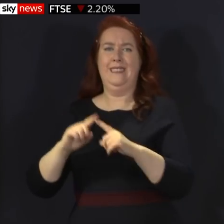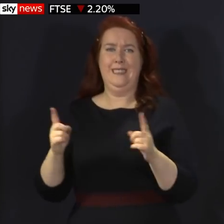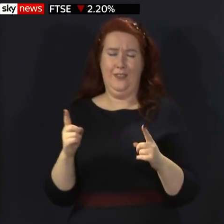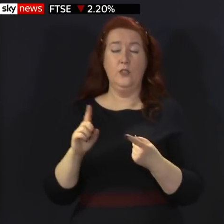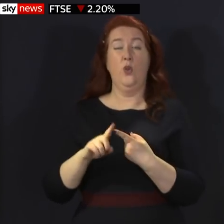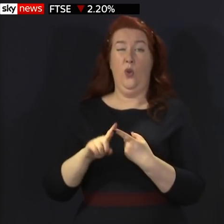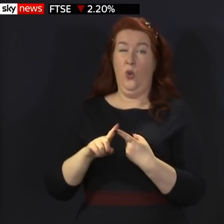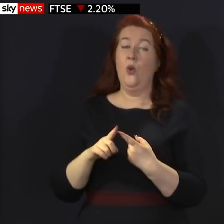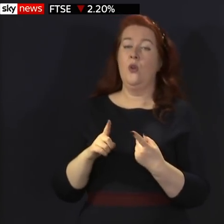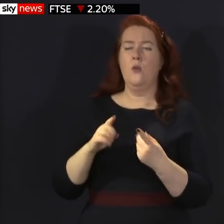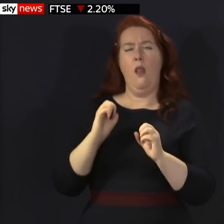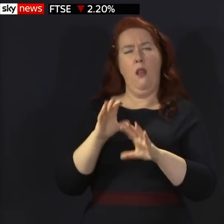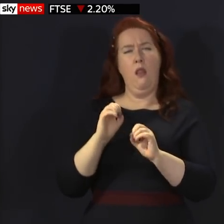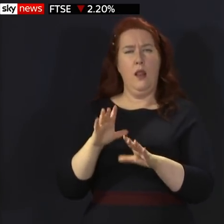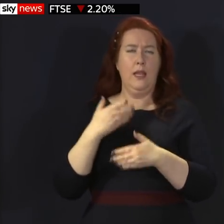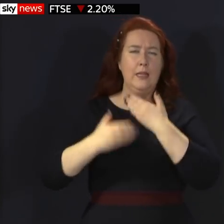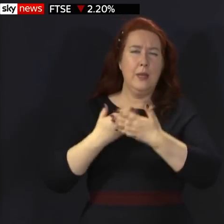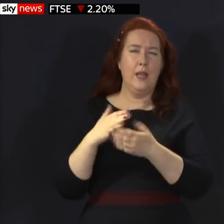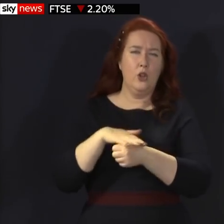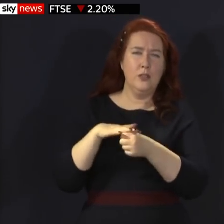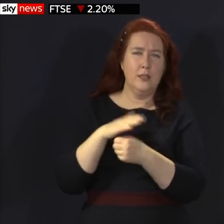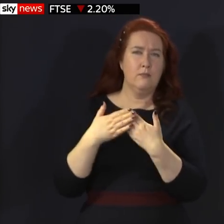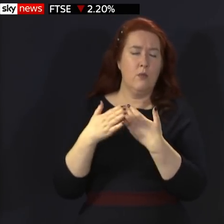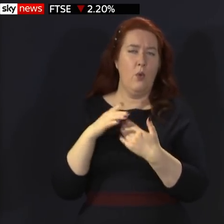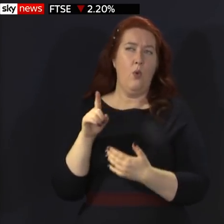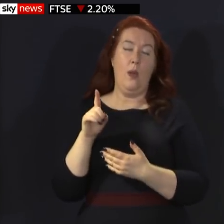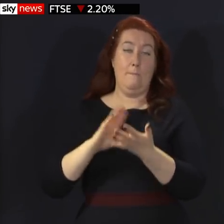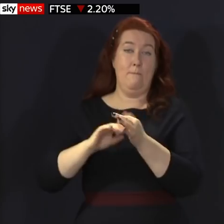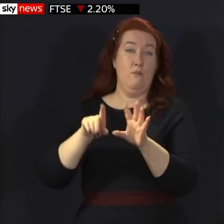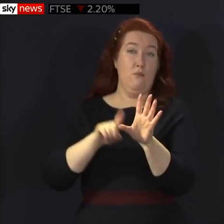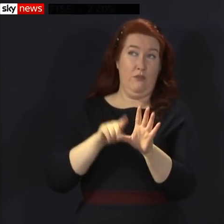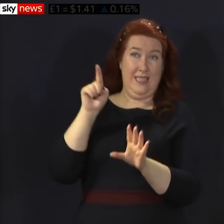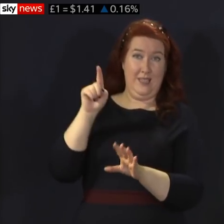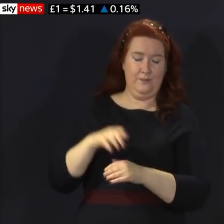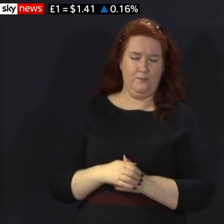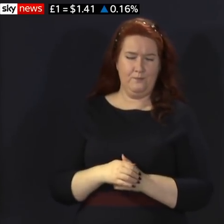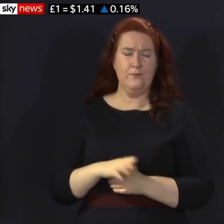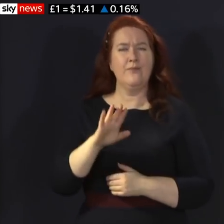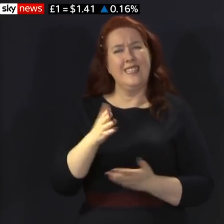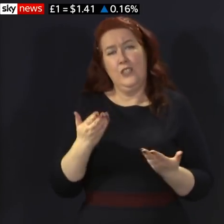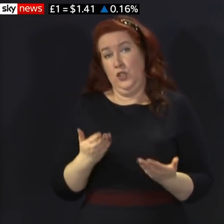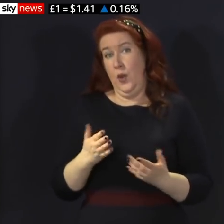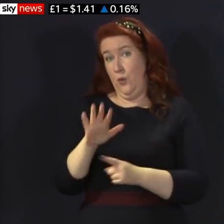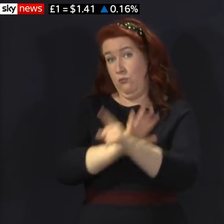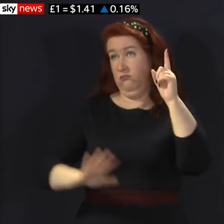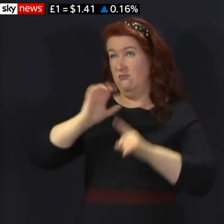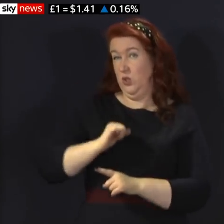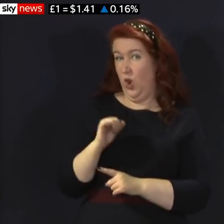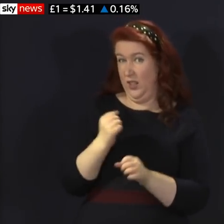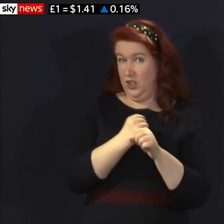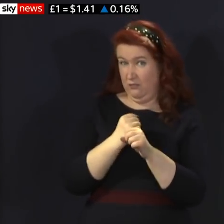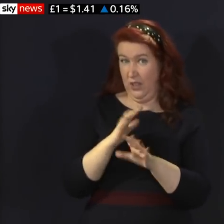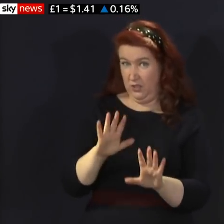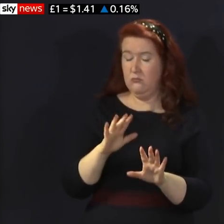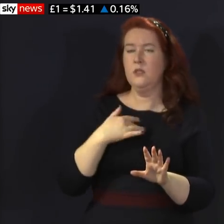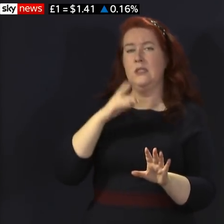Firstly, some further detail and context on that situation in Moray. At the moment, across Scotland as a whole, we're